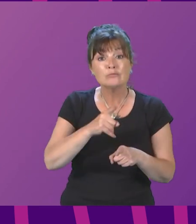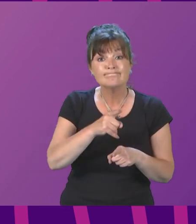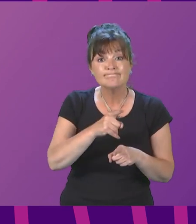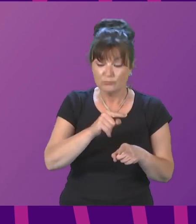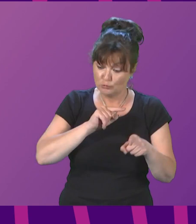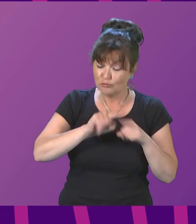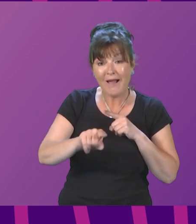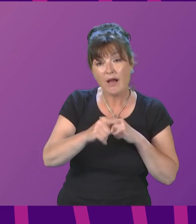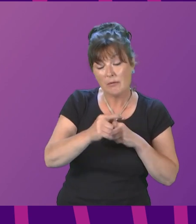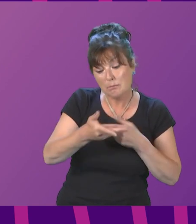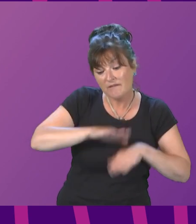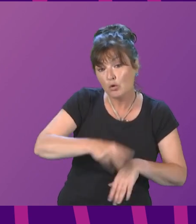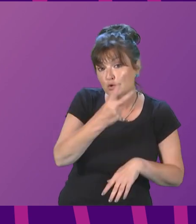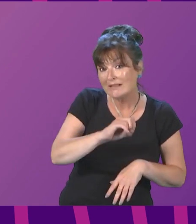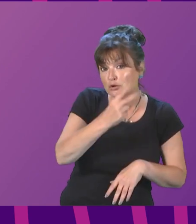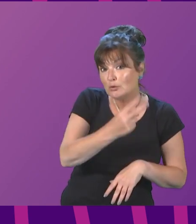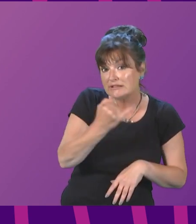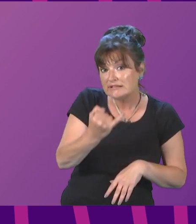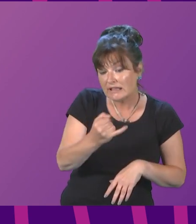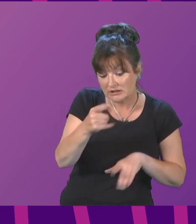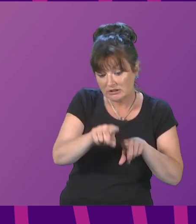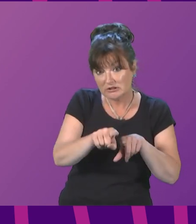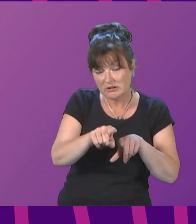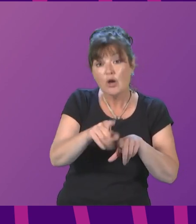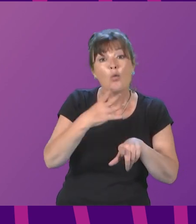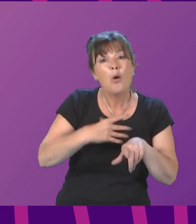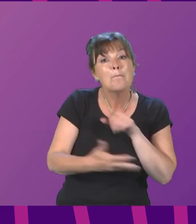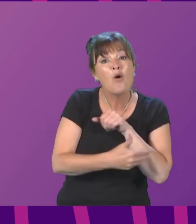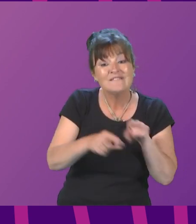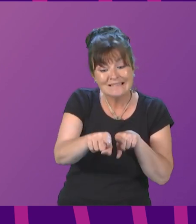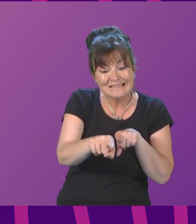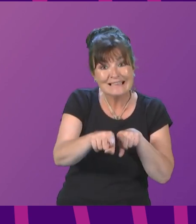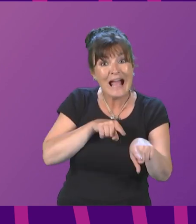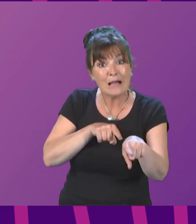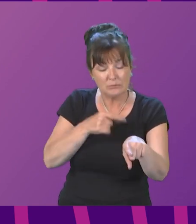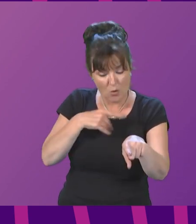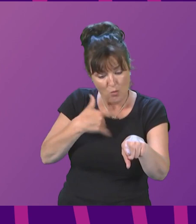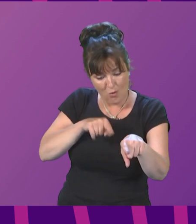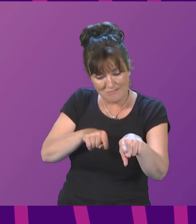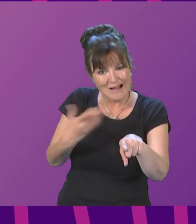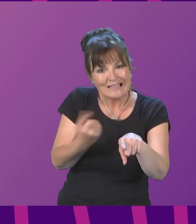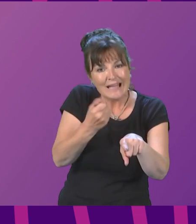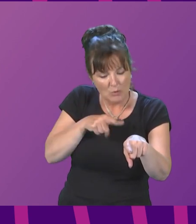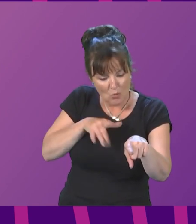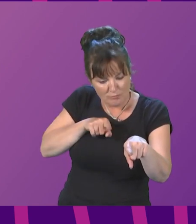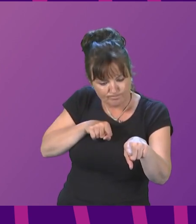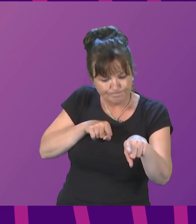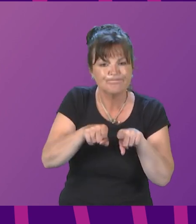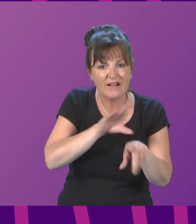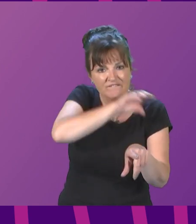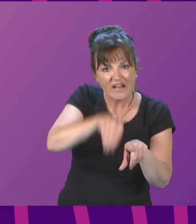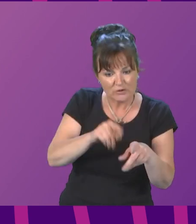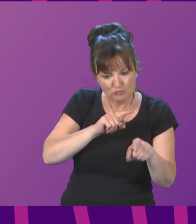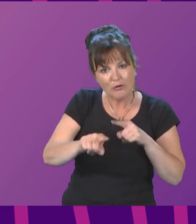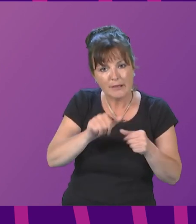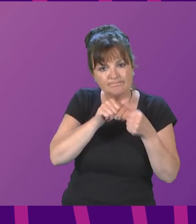2026, we will invest £200 million each year in the Scottish Attainment Challenge. And having already